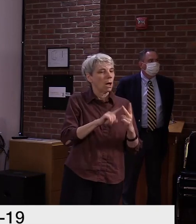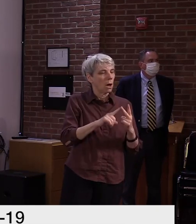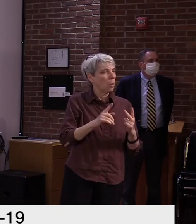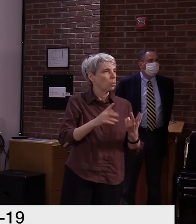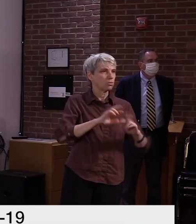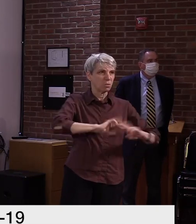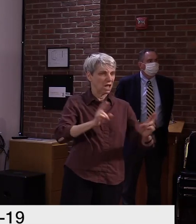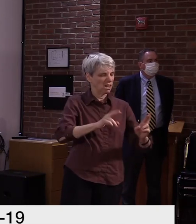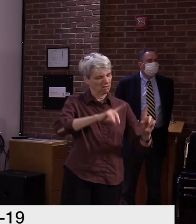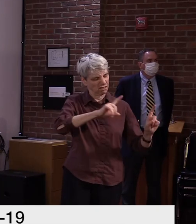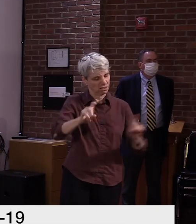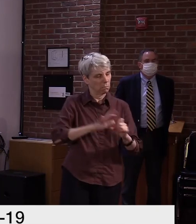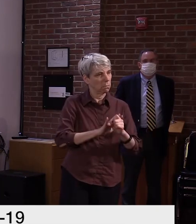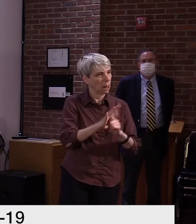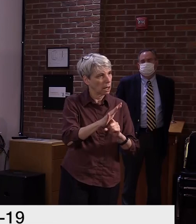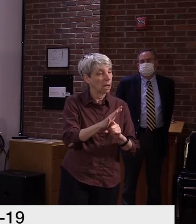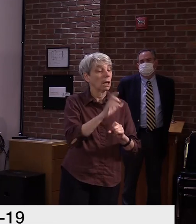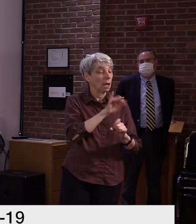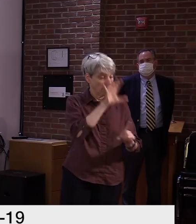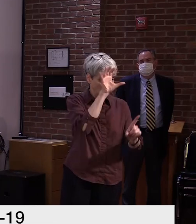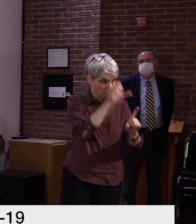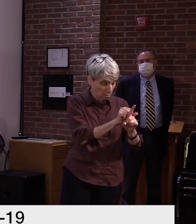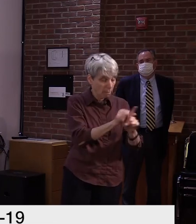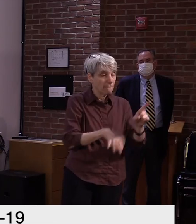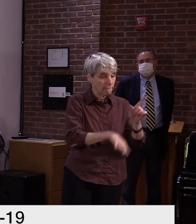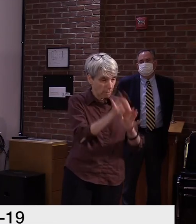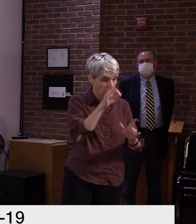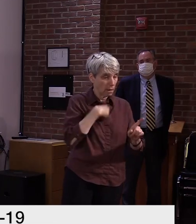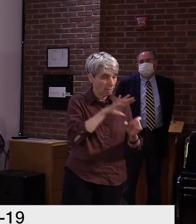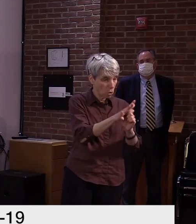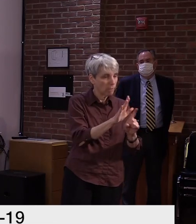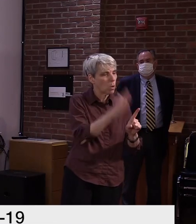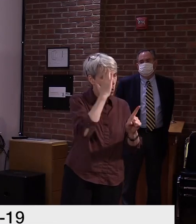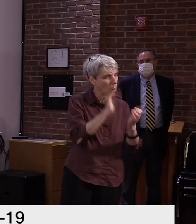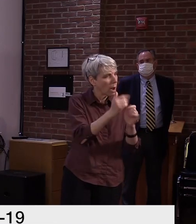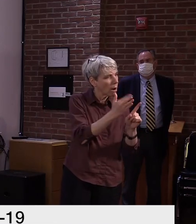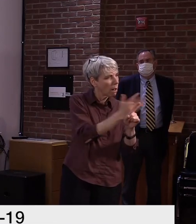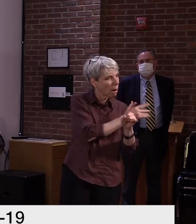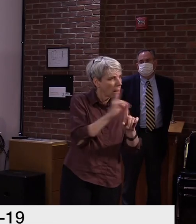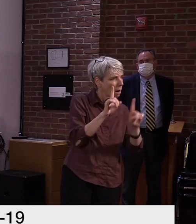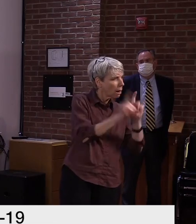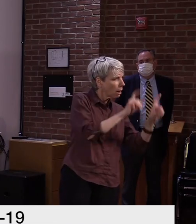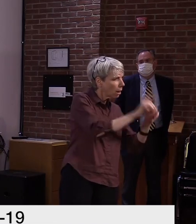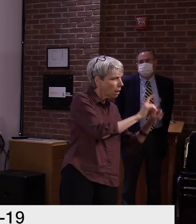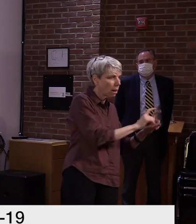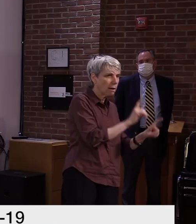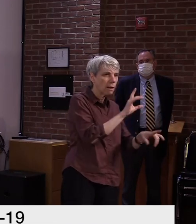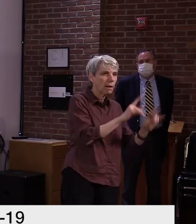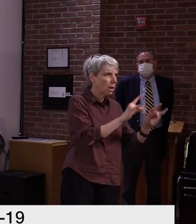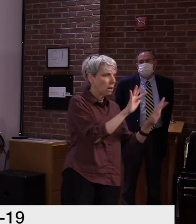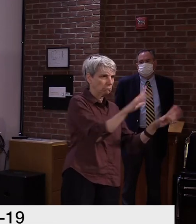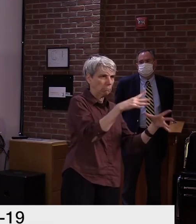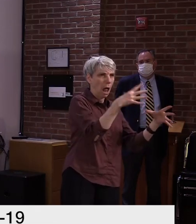a robust contact tracing system in place to deal with situations when we see them. Thank you.